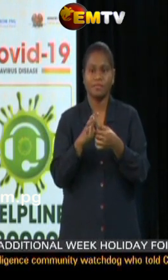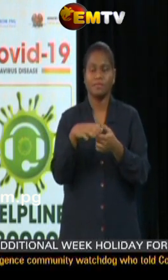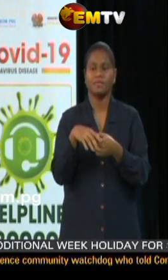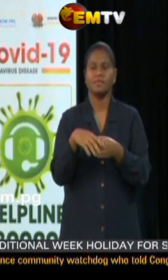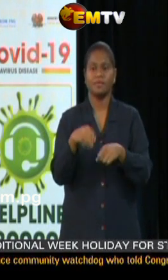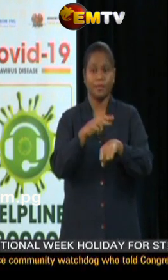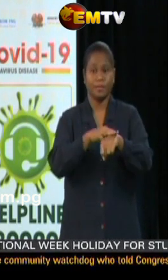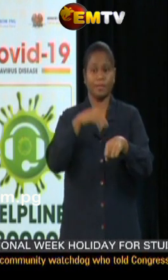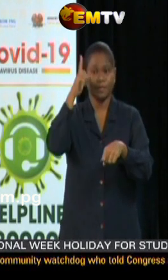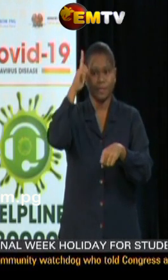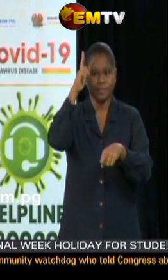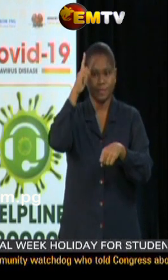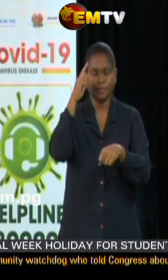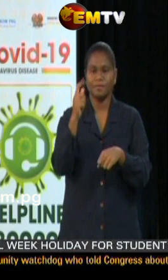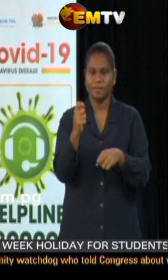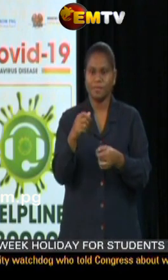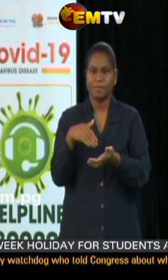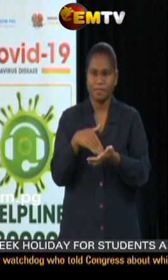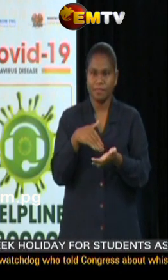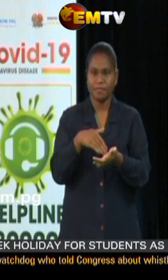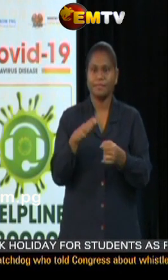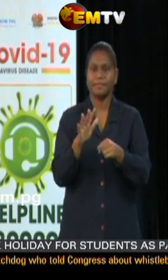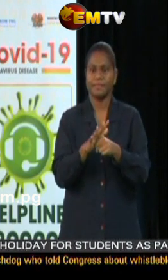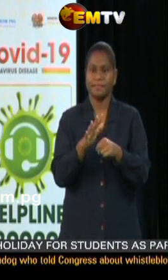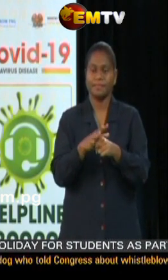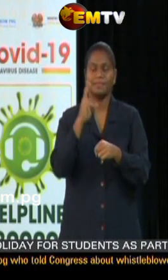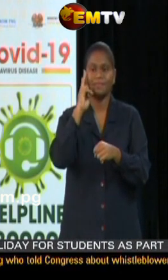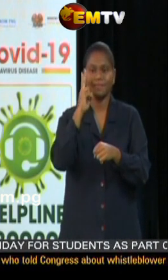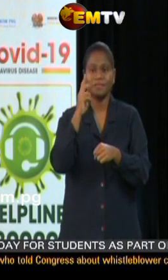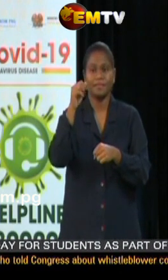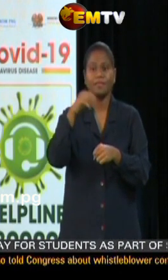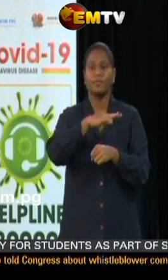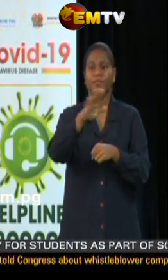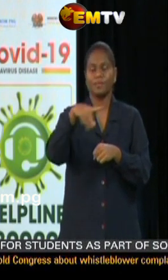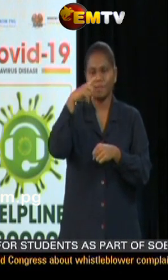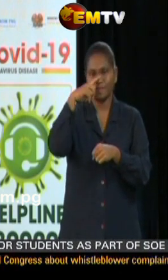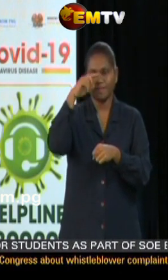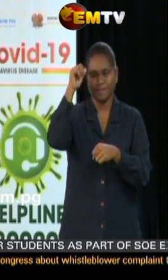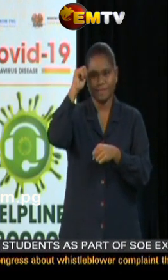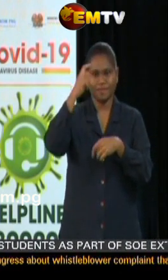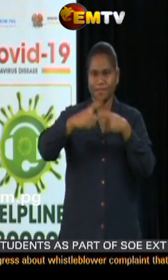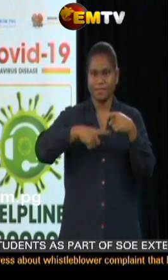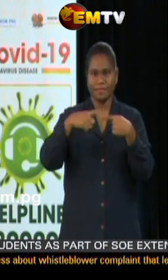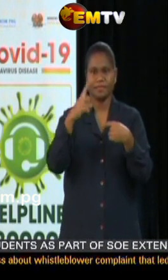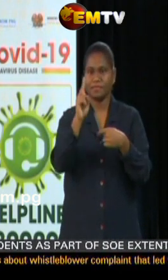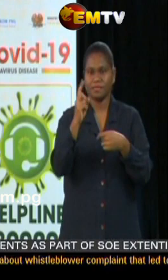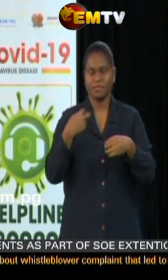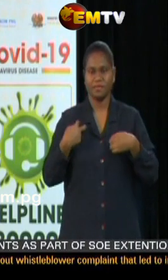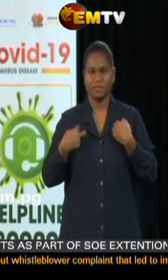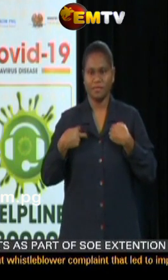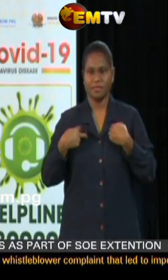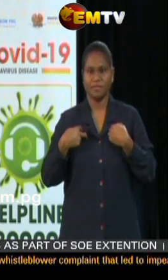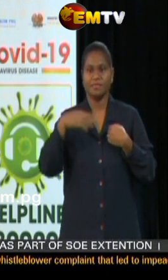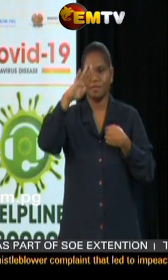live with the reality knowing the risk we continue to face that corona can come in and with no